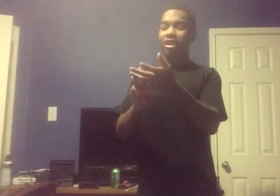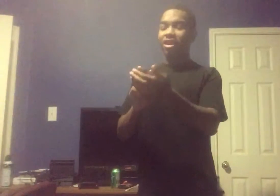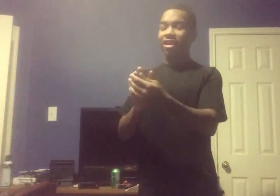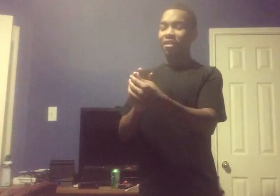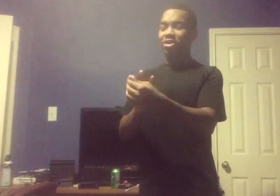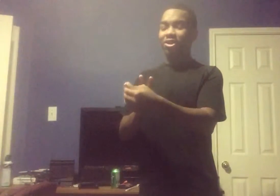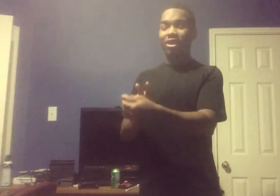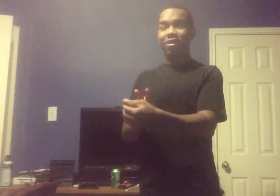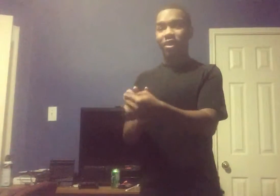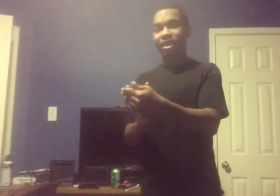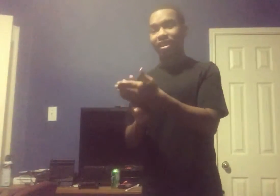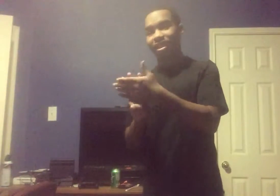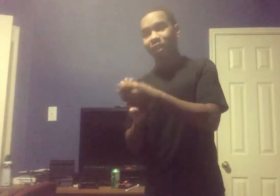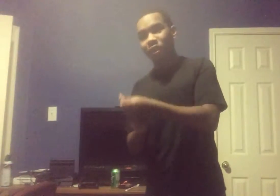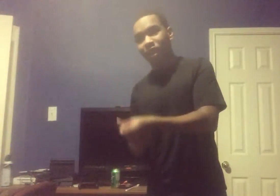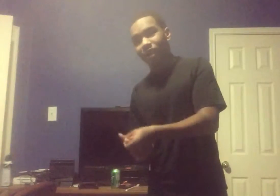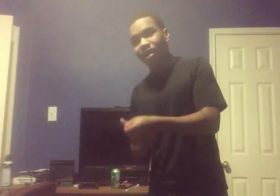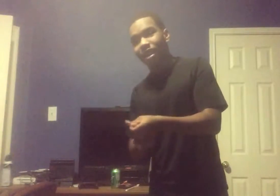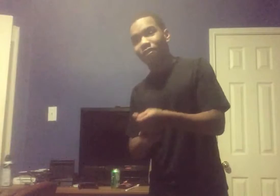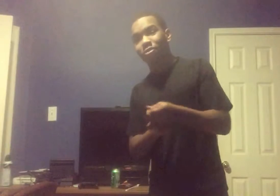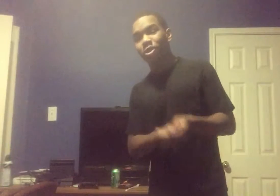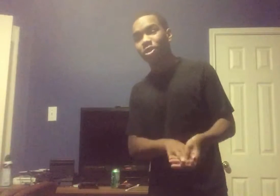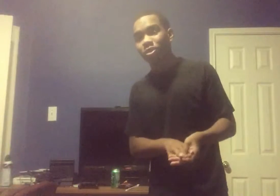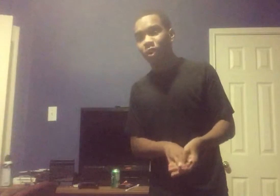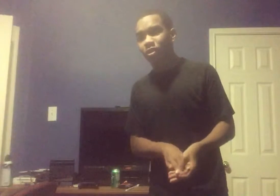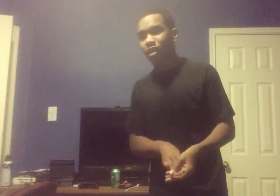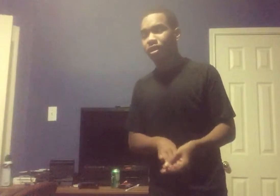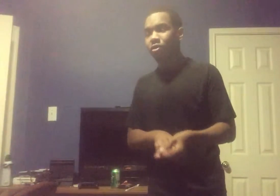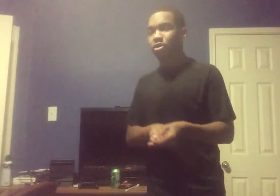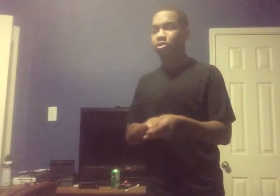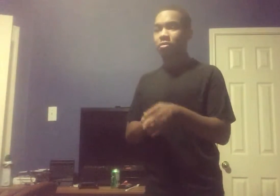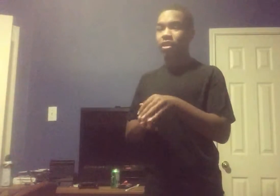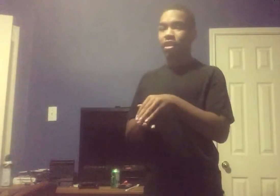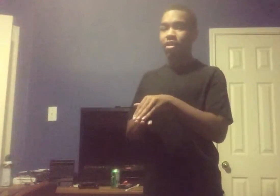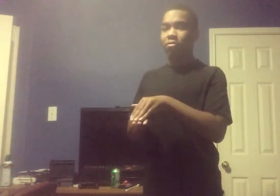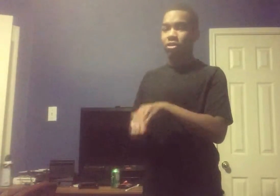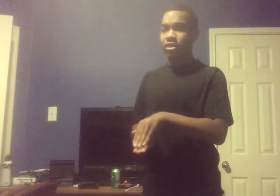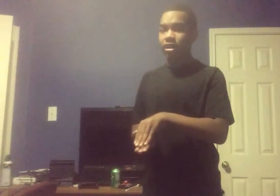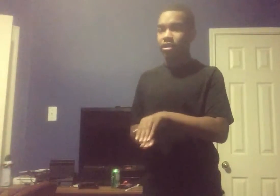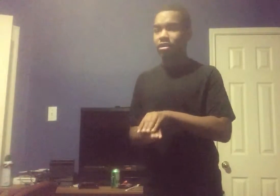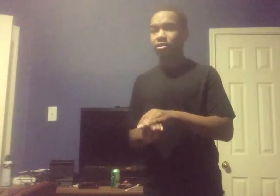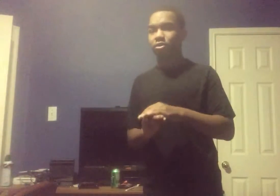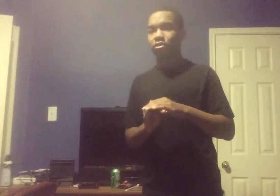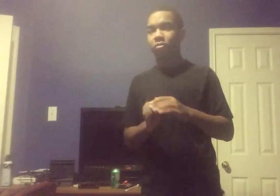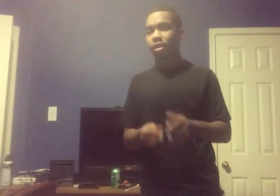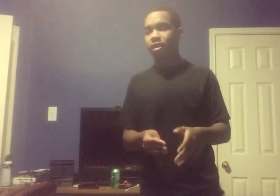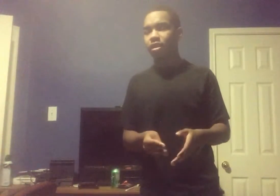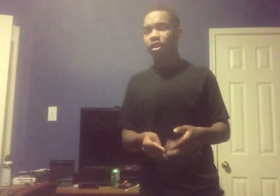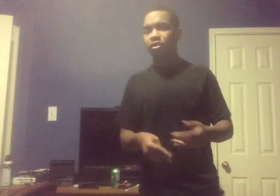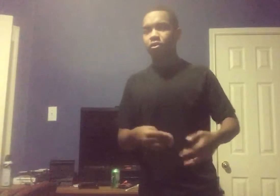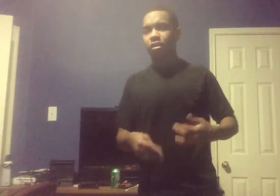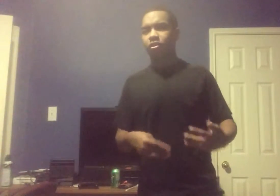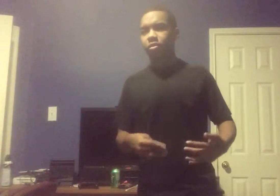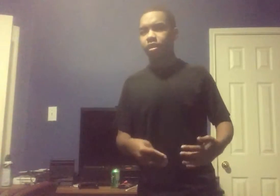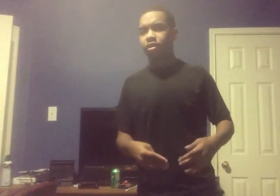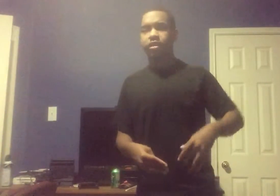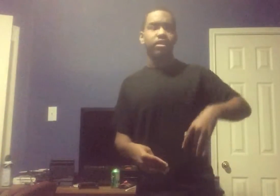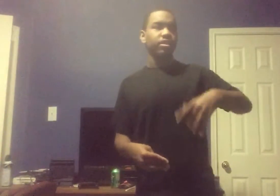record on episode 3 to be that he got it from her Cola Which will make a lot more sense and when it will repair will be unrepair than this